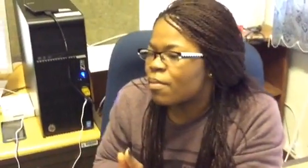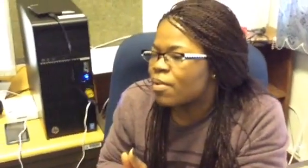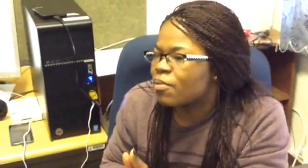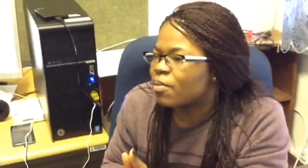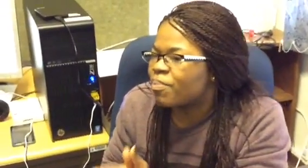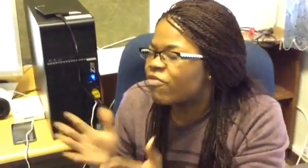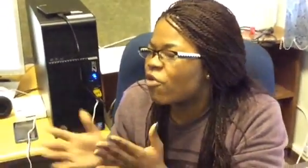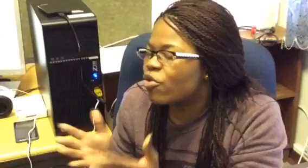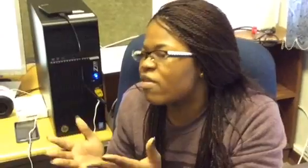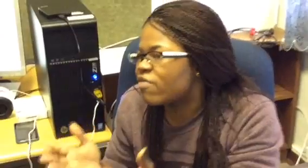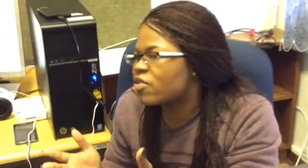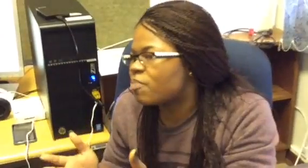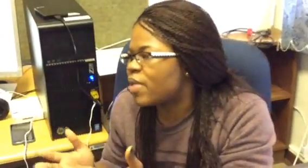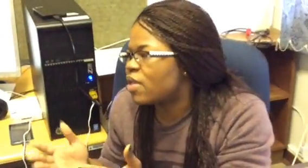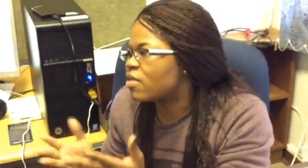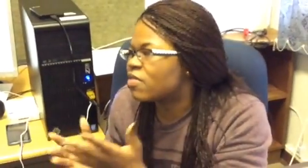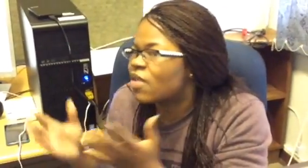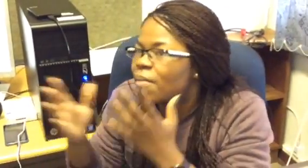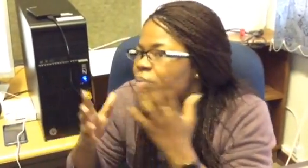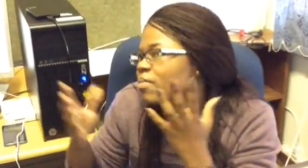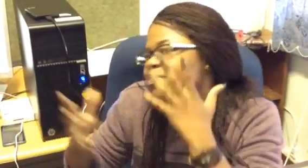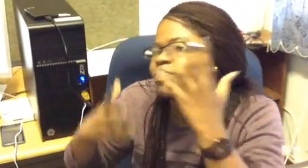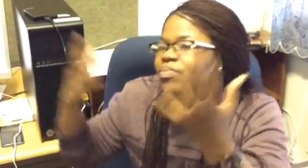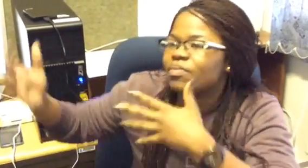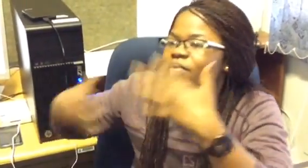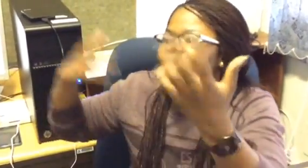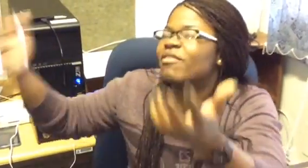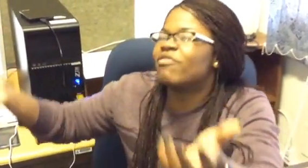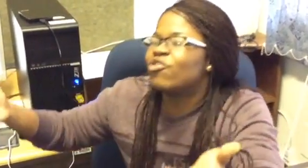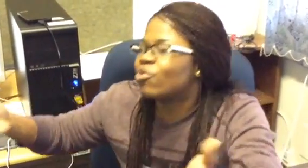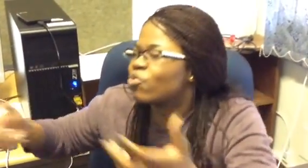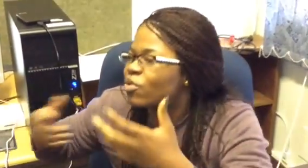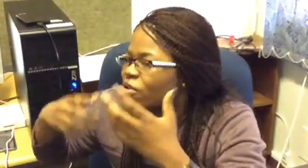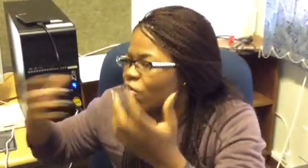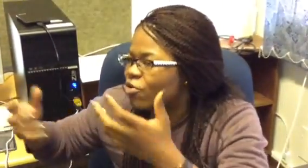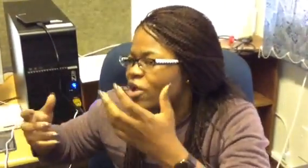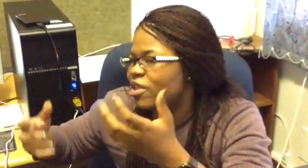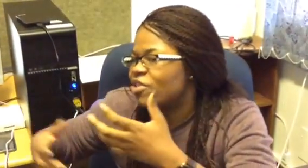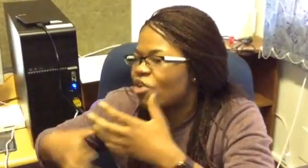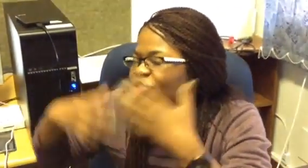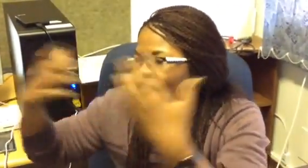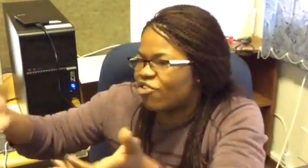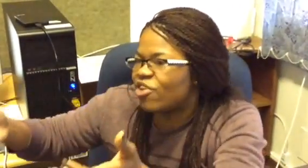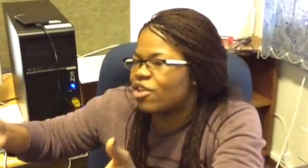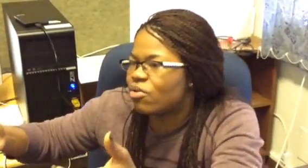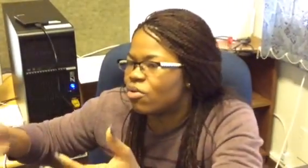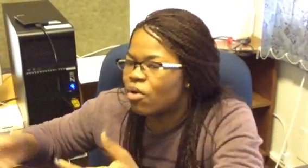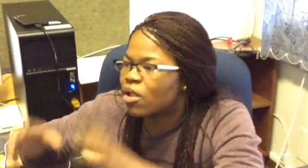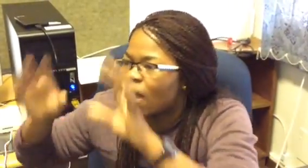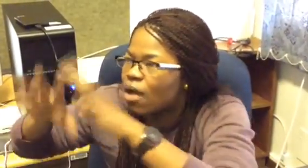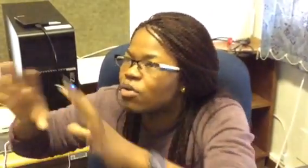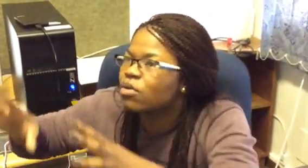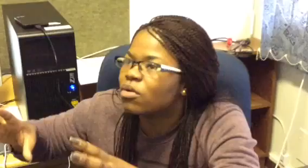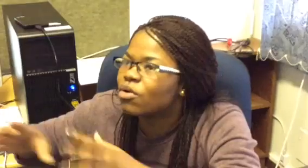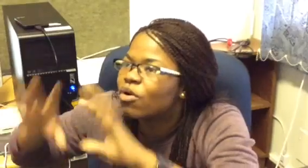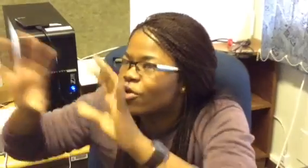before you even speak some individuals will already start judging you on how you look or